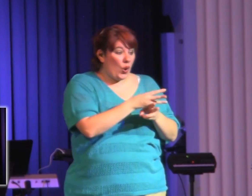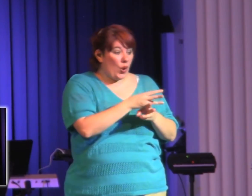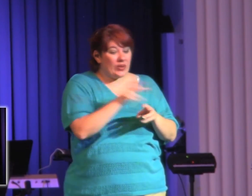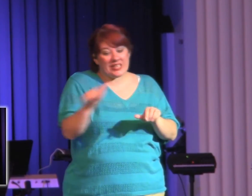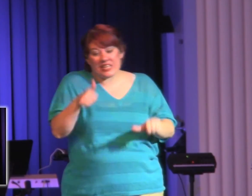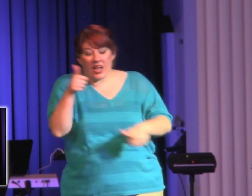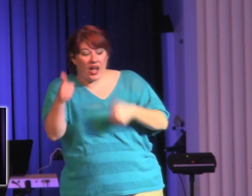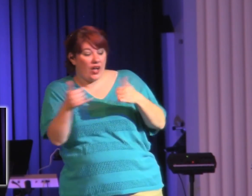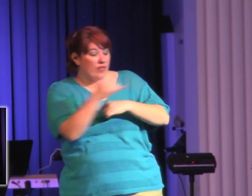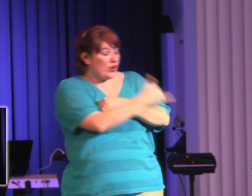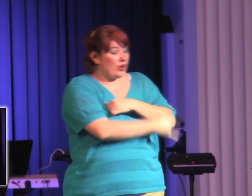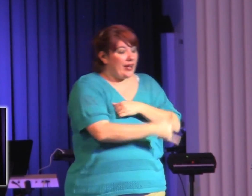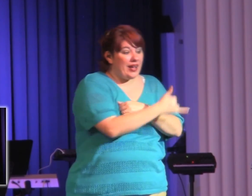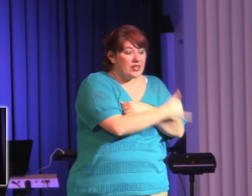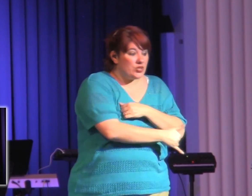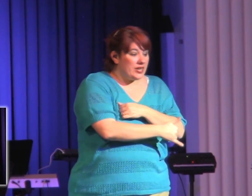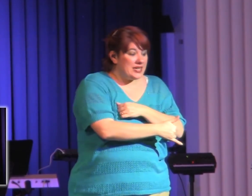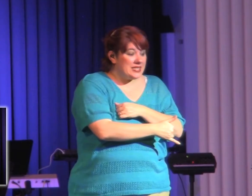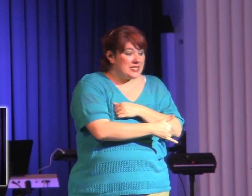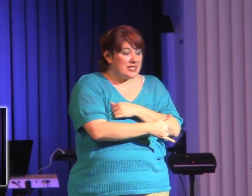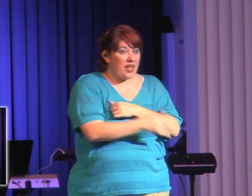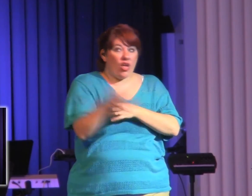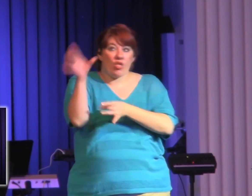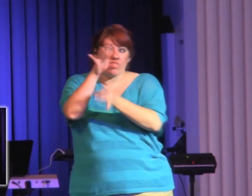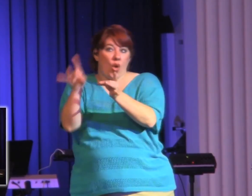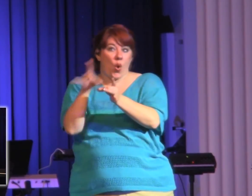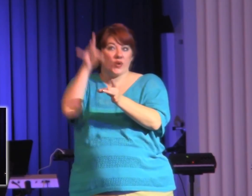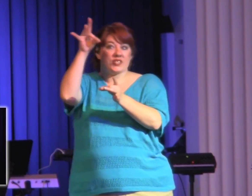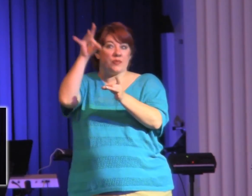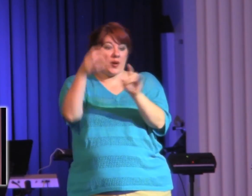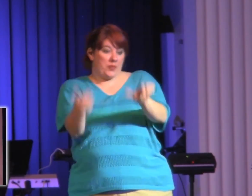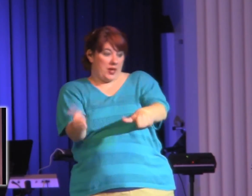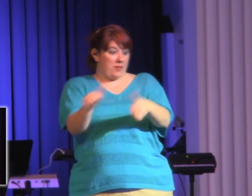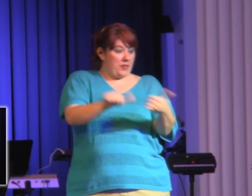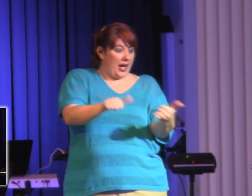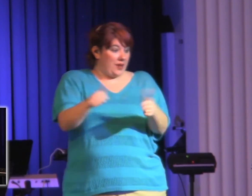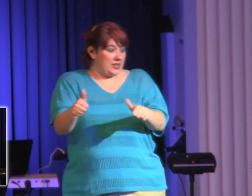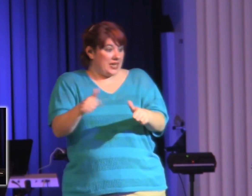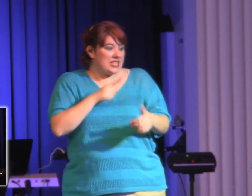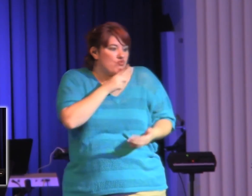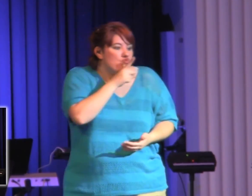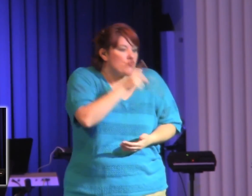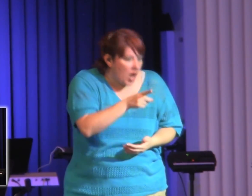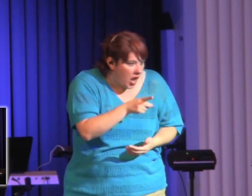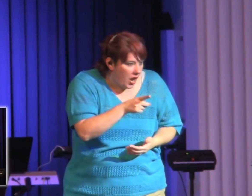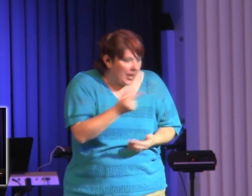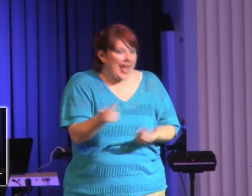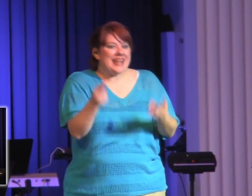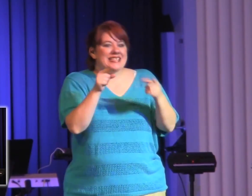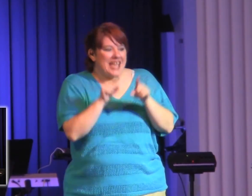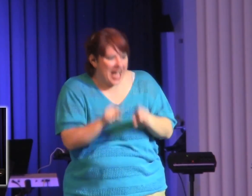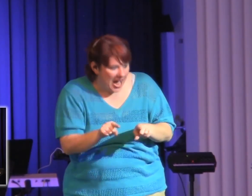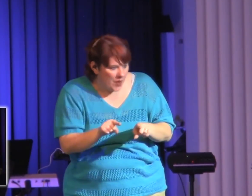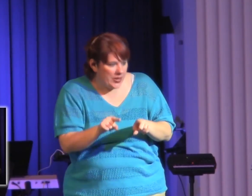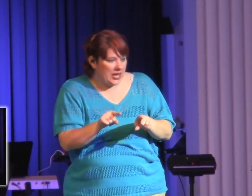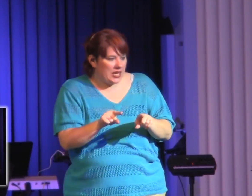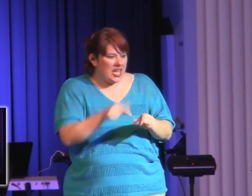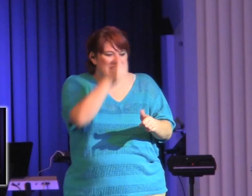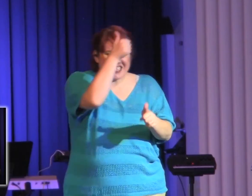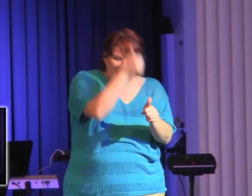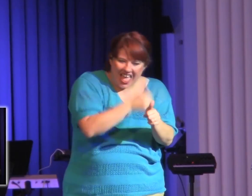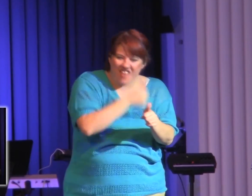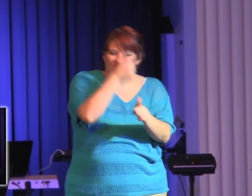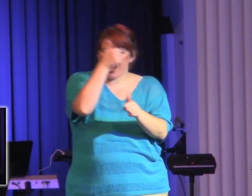parts of the world, this experience as far as the baptism of the Holy Spirit is real and it's happening among every